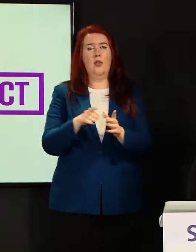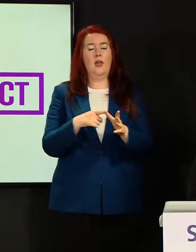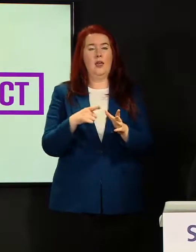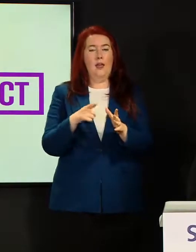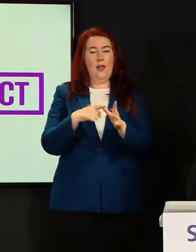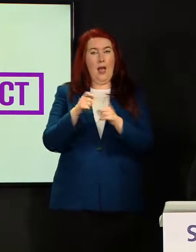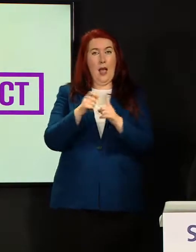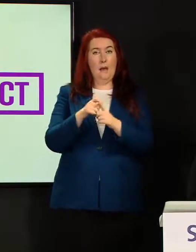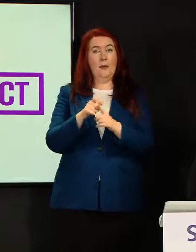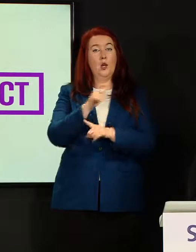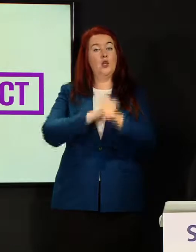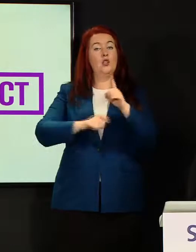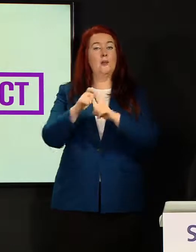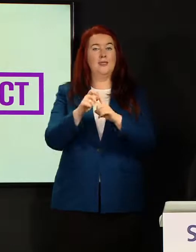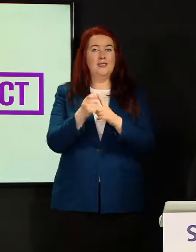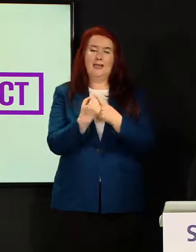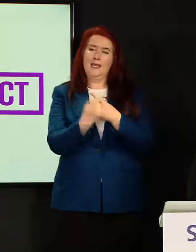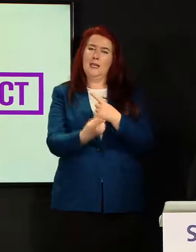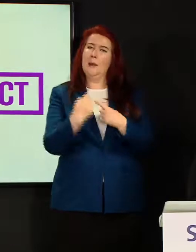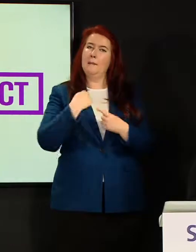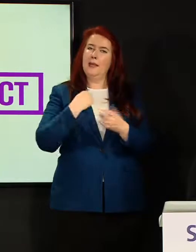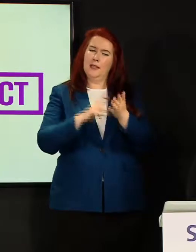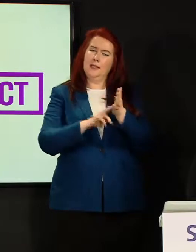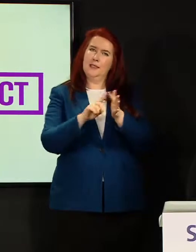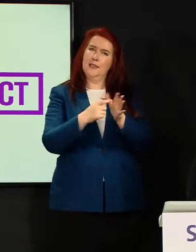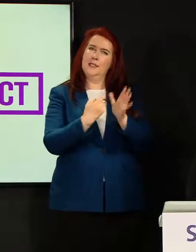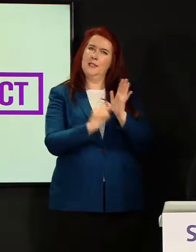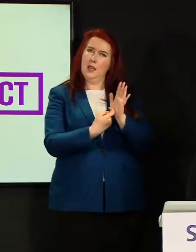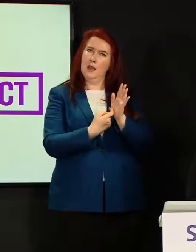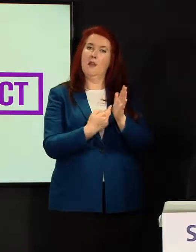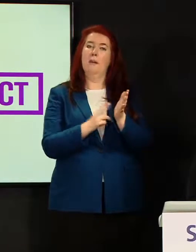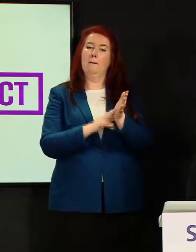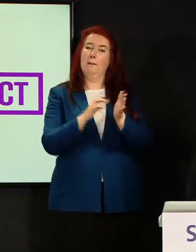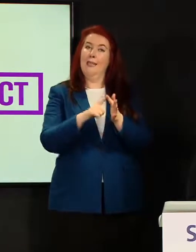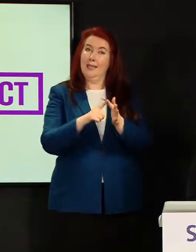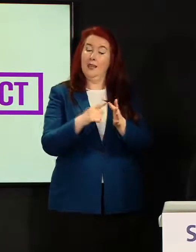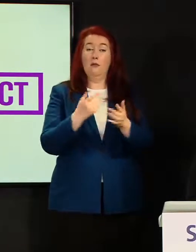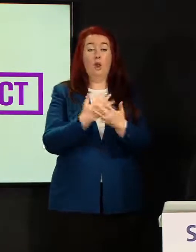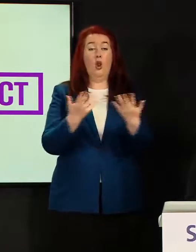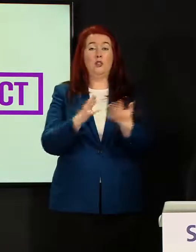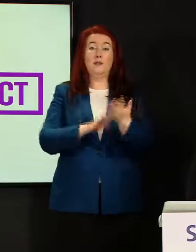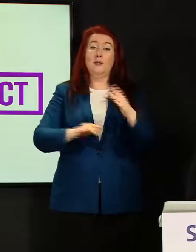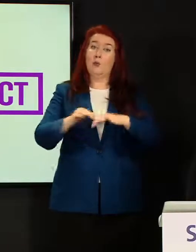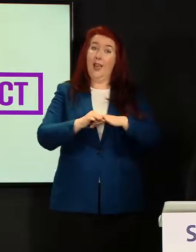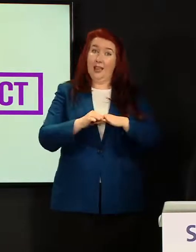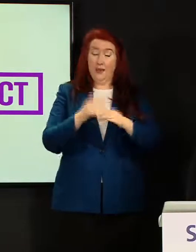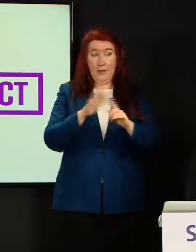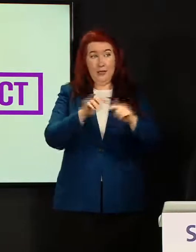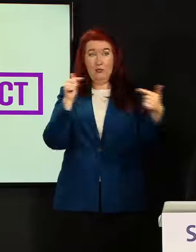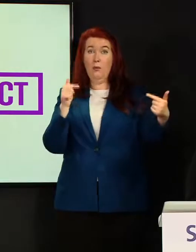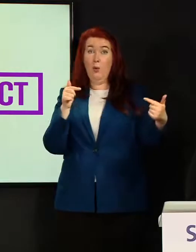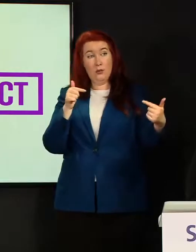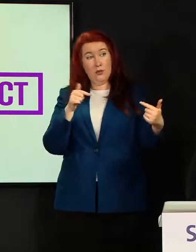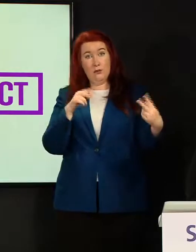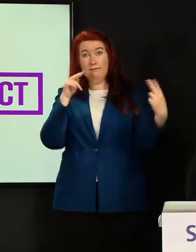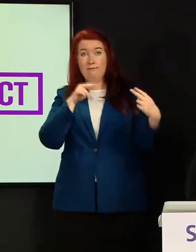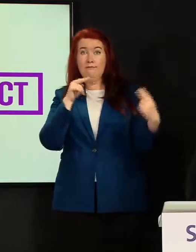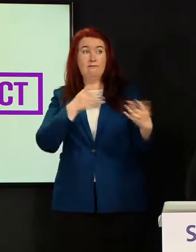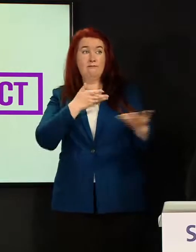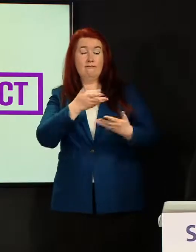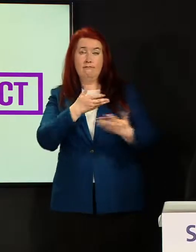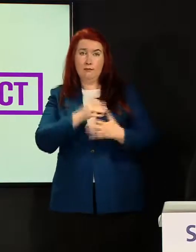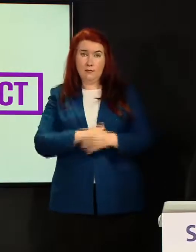of our community midwifery visits have happened remotely and that has been very satisfactory similarly